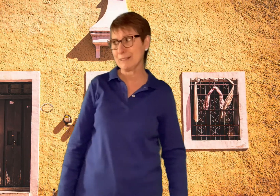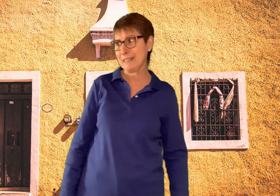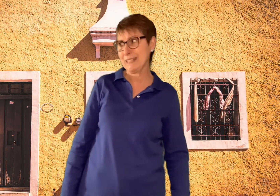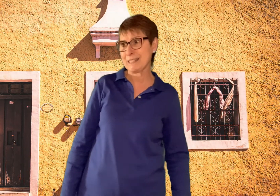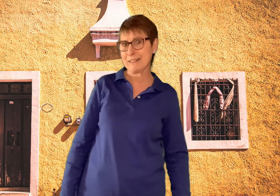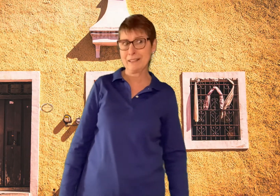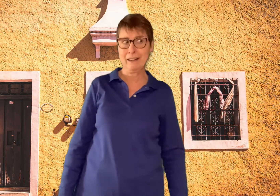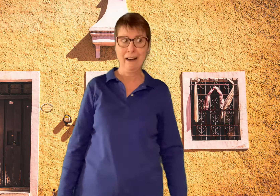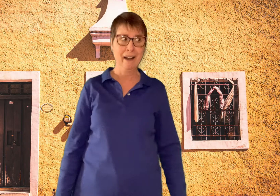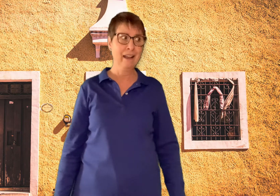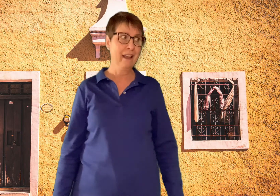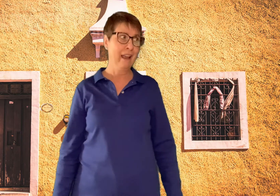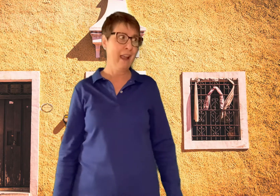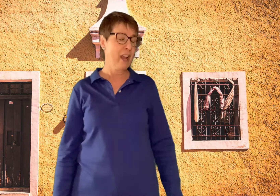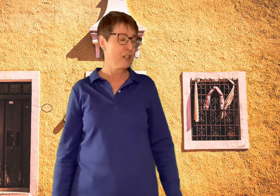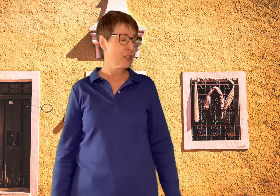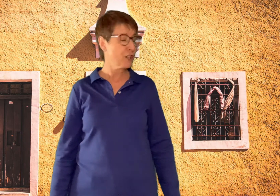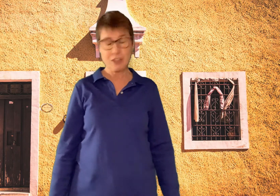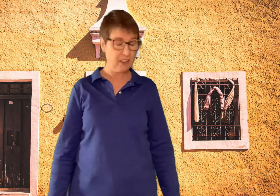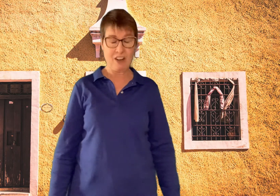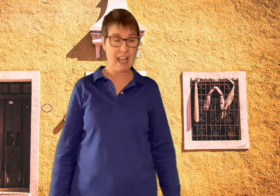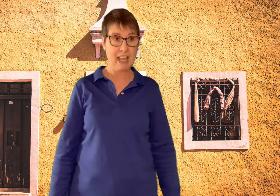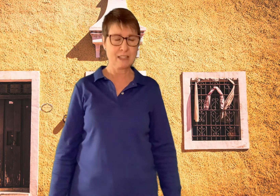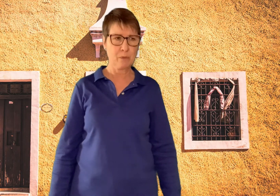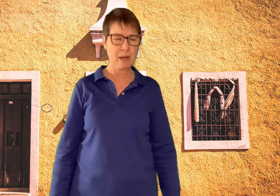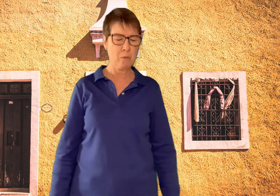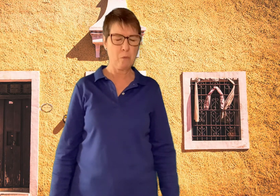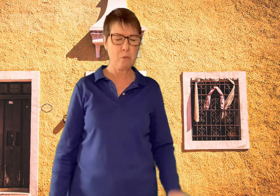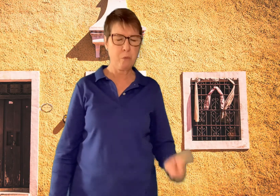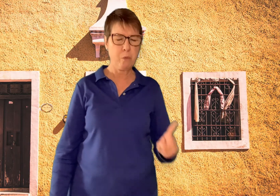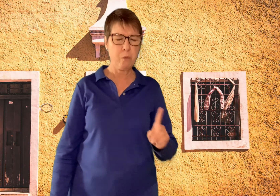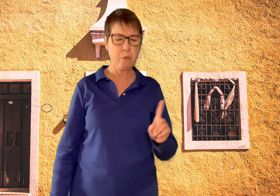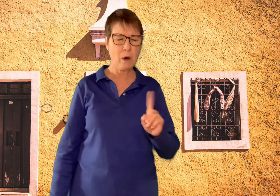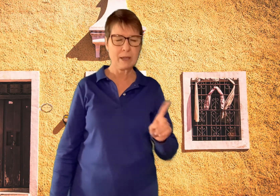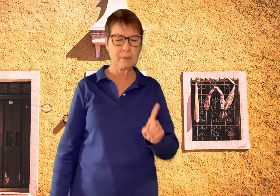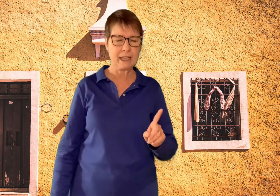at each other, shook their heads and went, wait a minute.